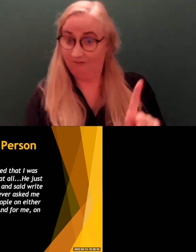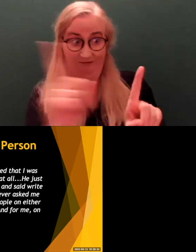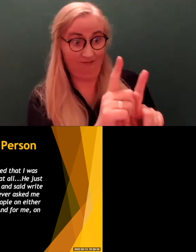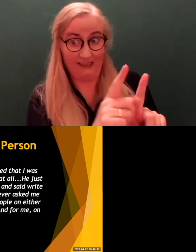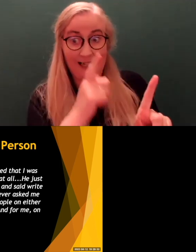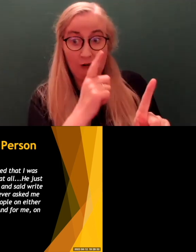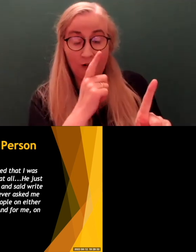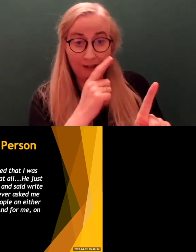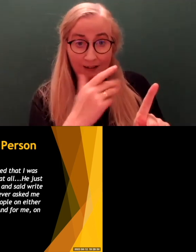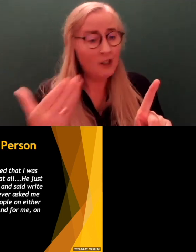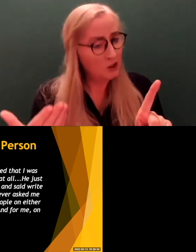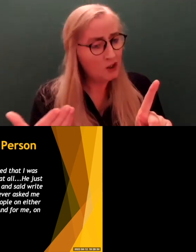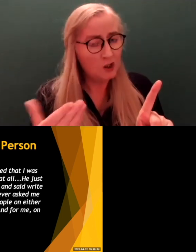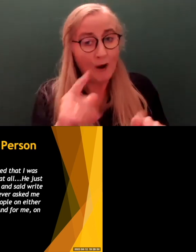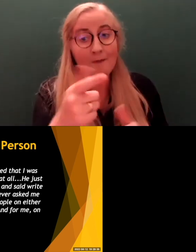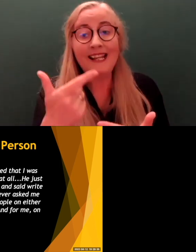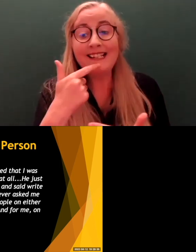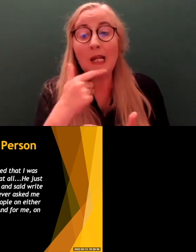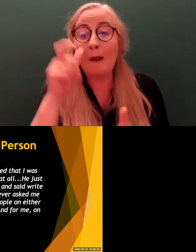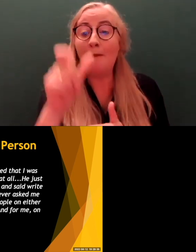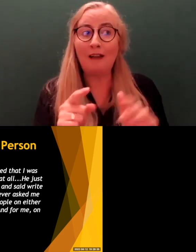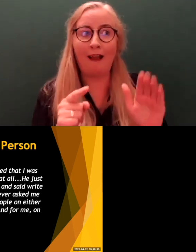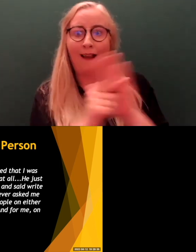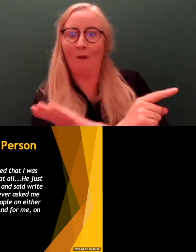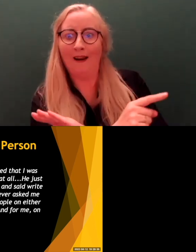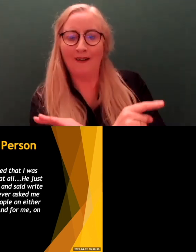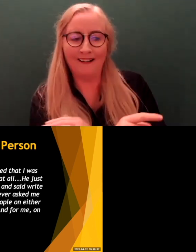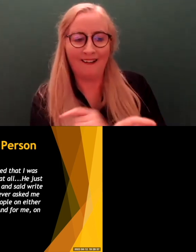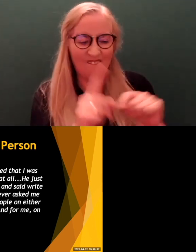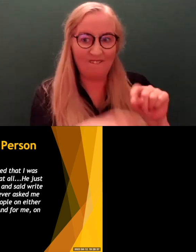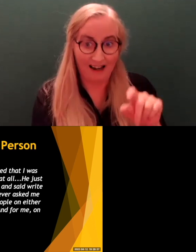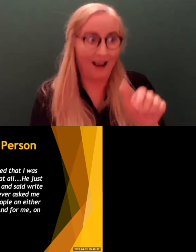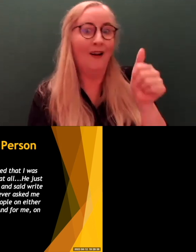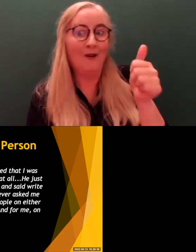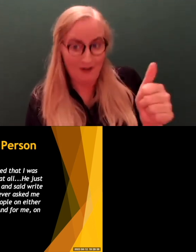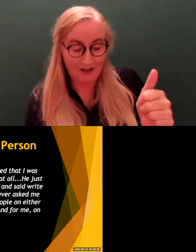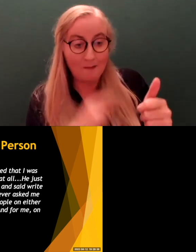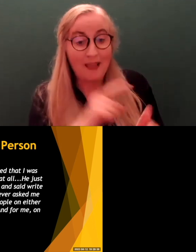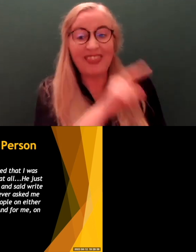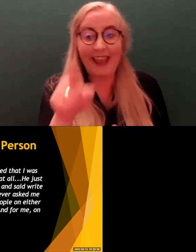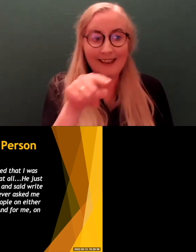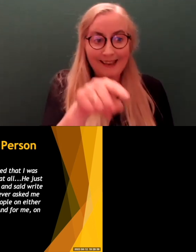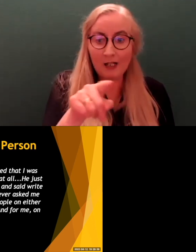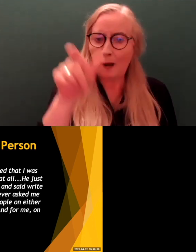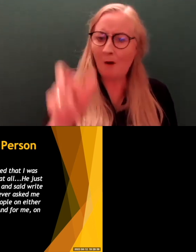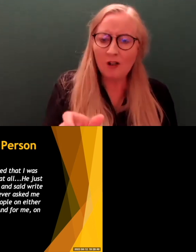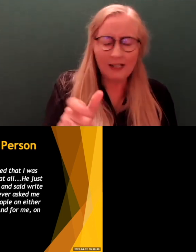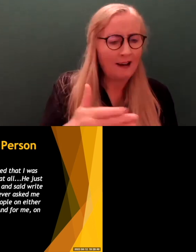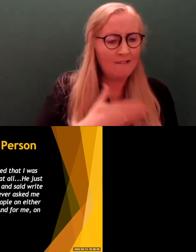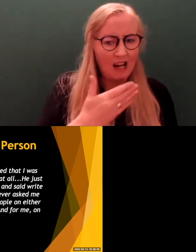second person who got away with a fine, that worked out well for them. This person, again, they were upset by this and they felt that they weren't